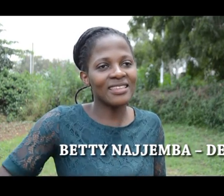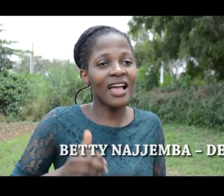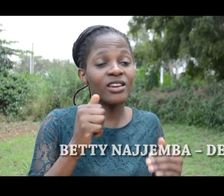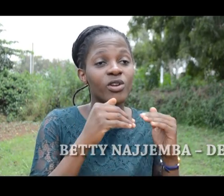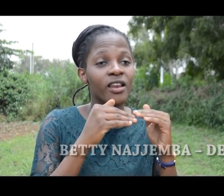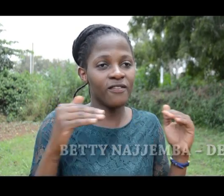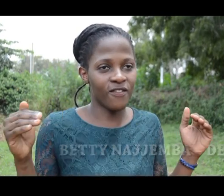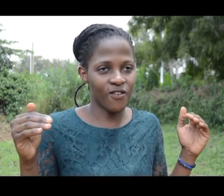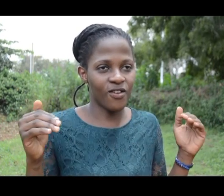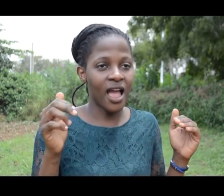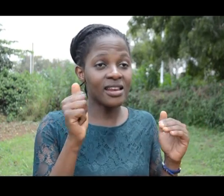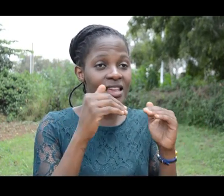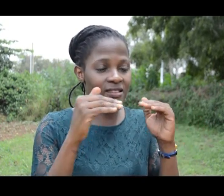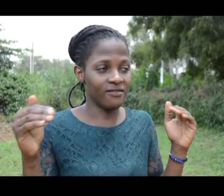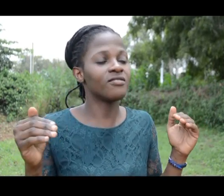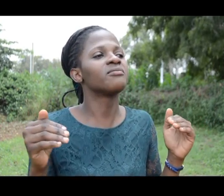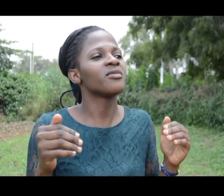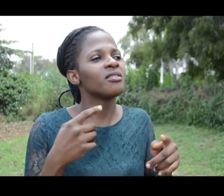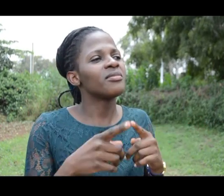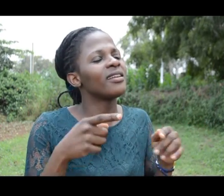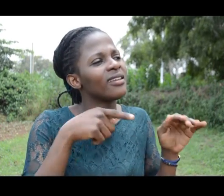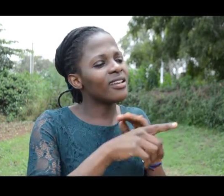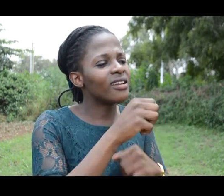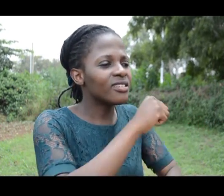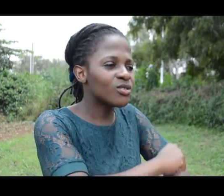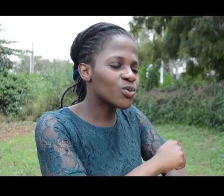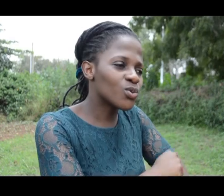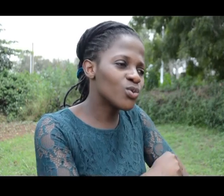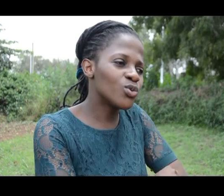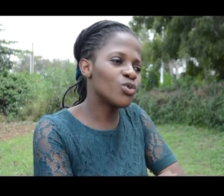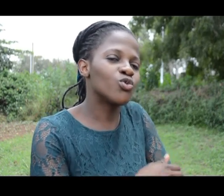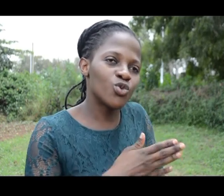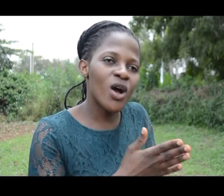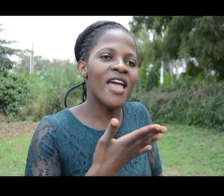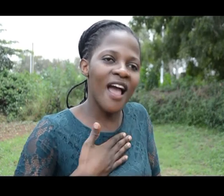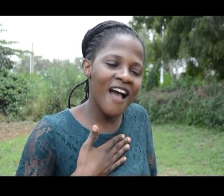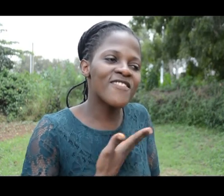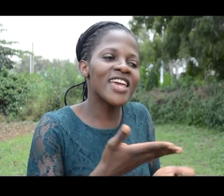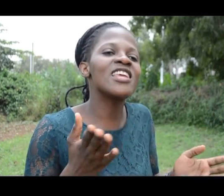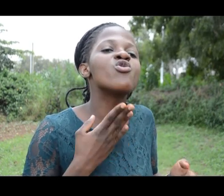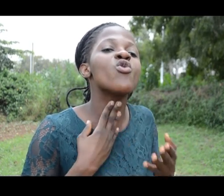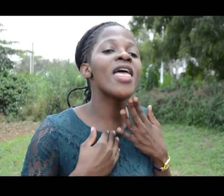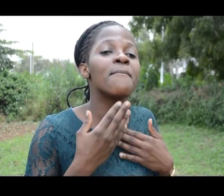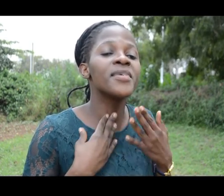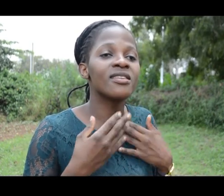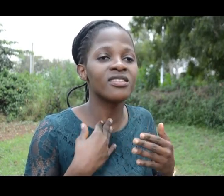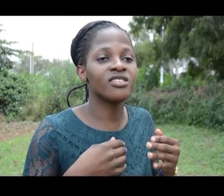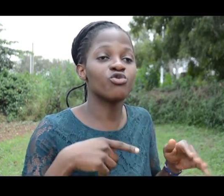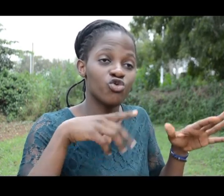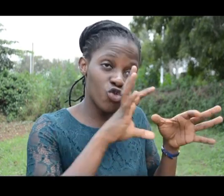that we're learning sciences in all level, so when I got into that school, so I